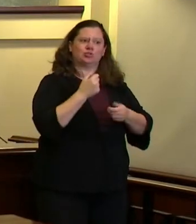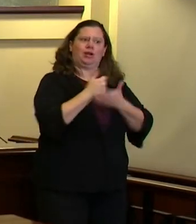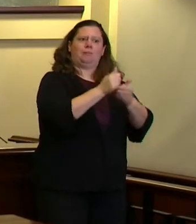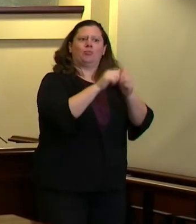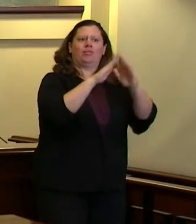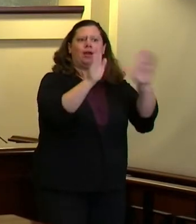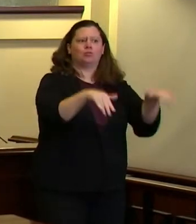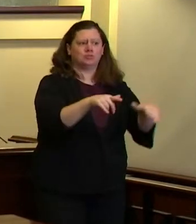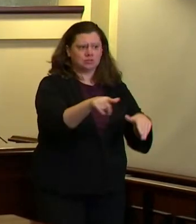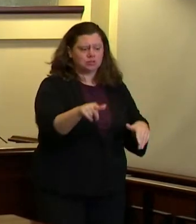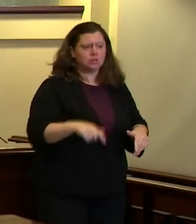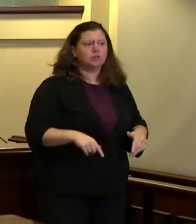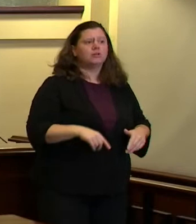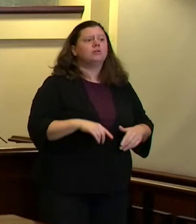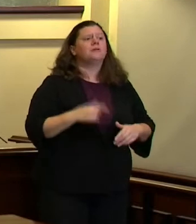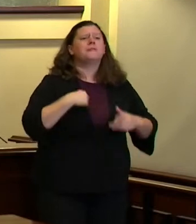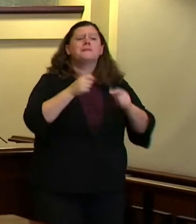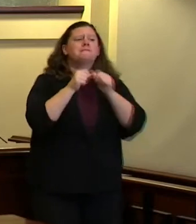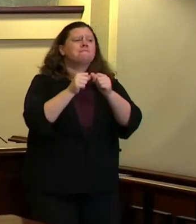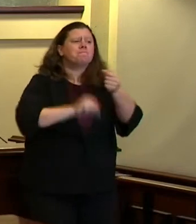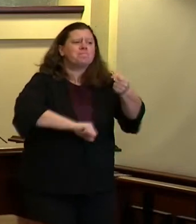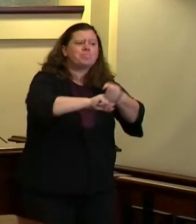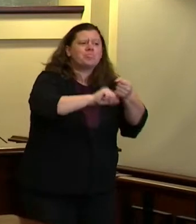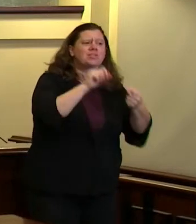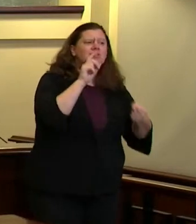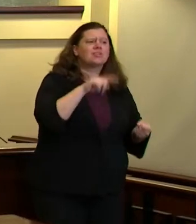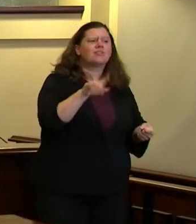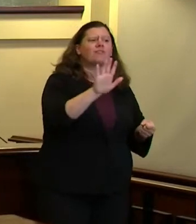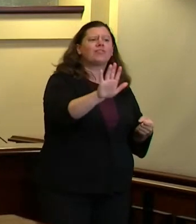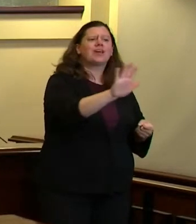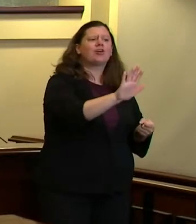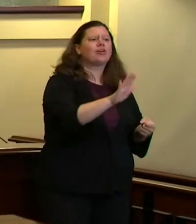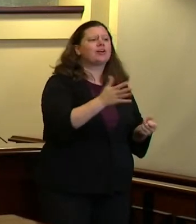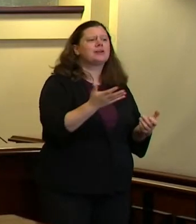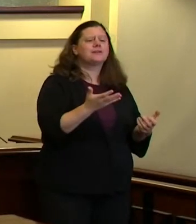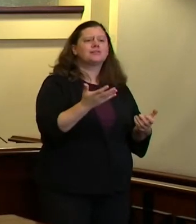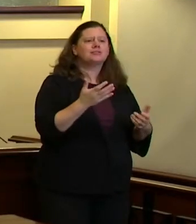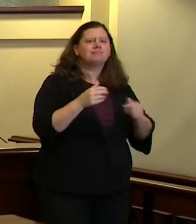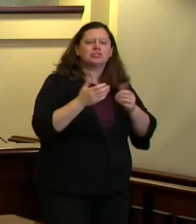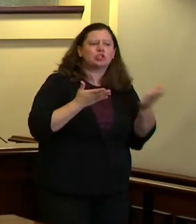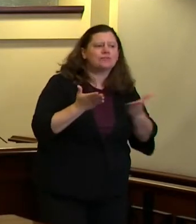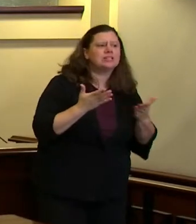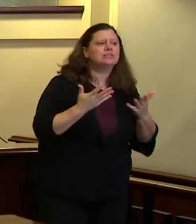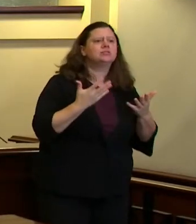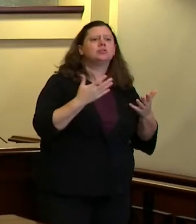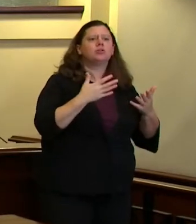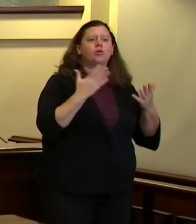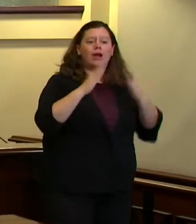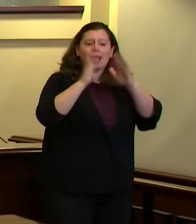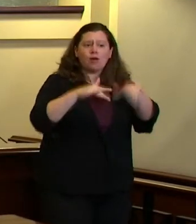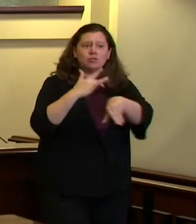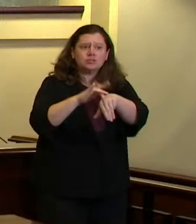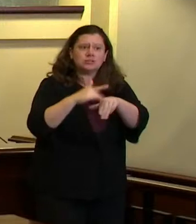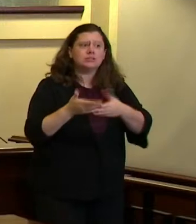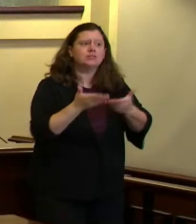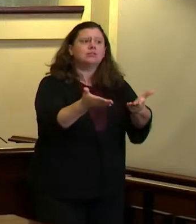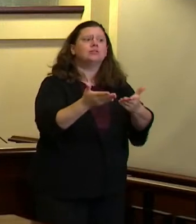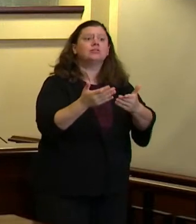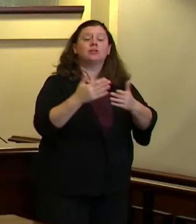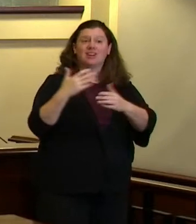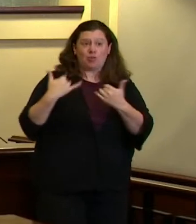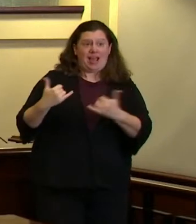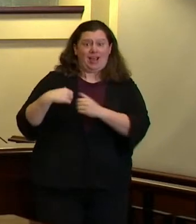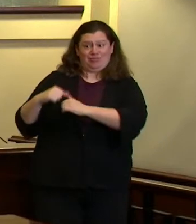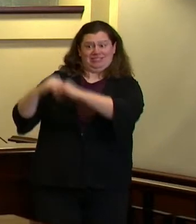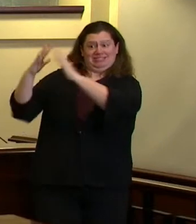the metro regional housing bond which will help combine services with the housing infrastructure that we're putting in place